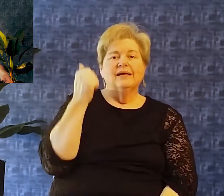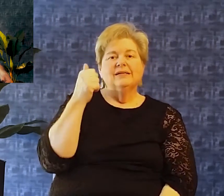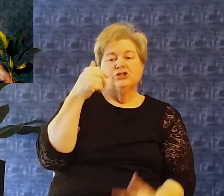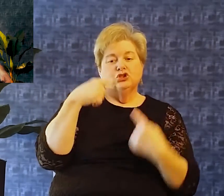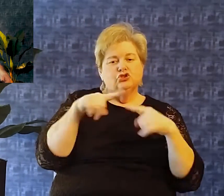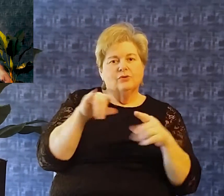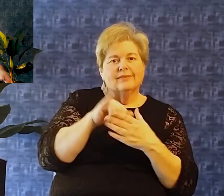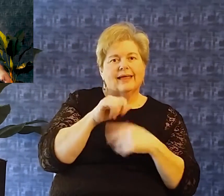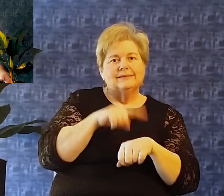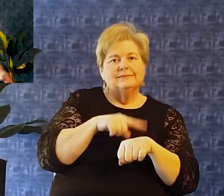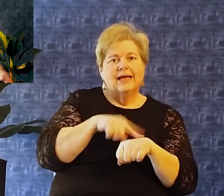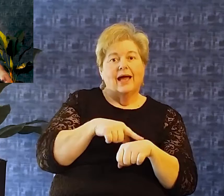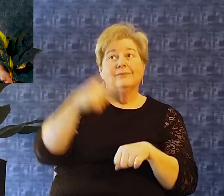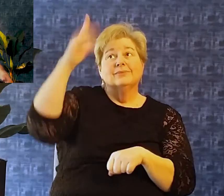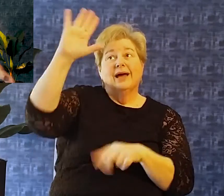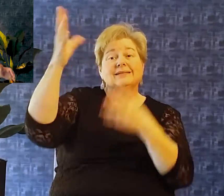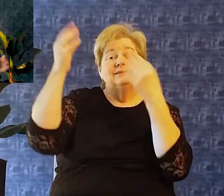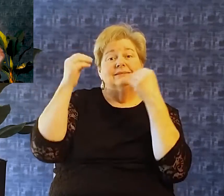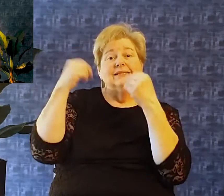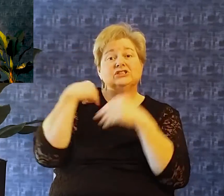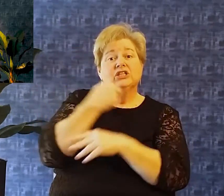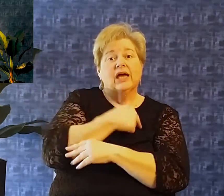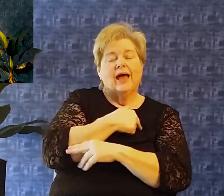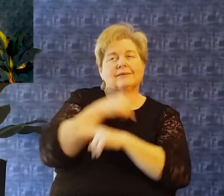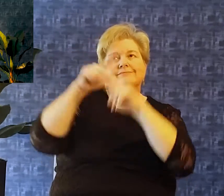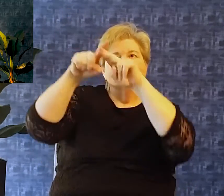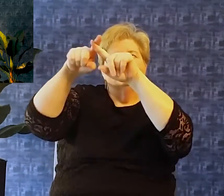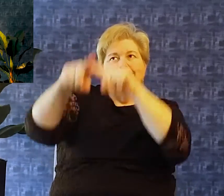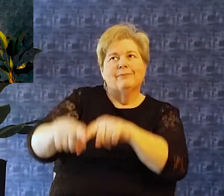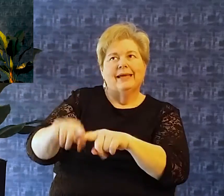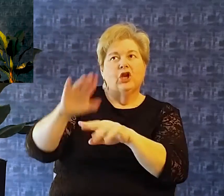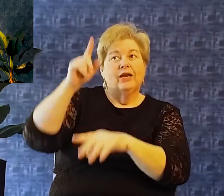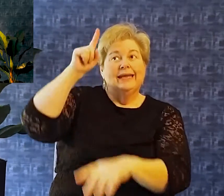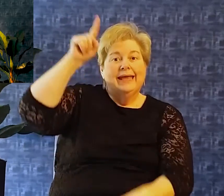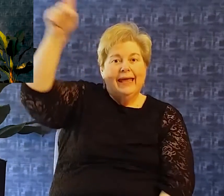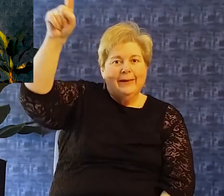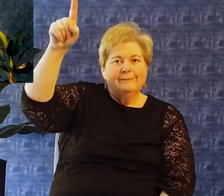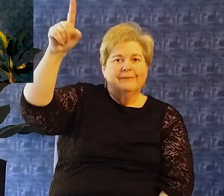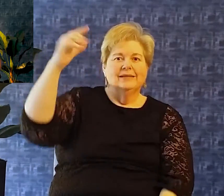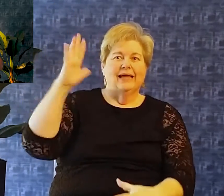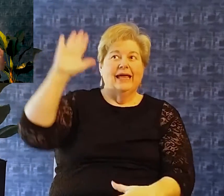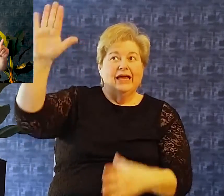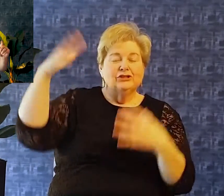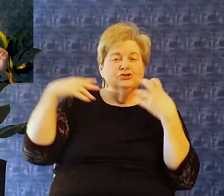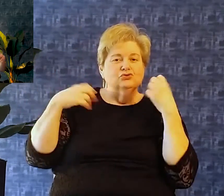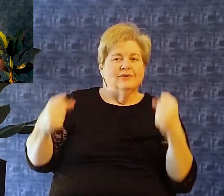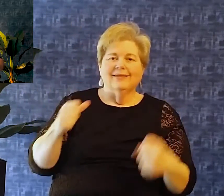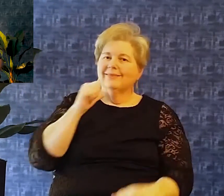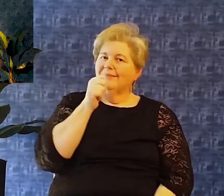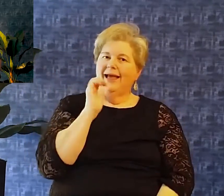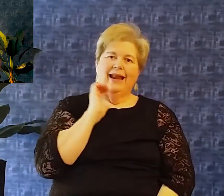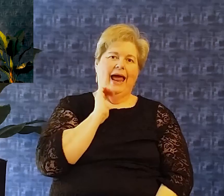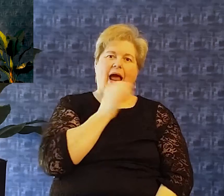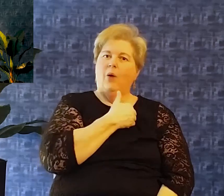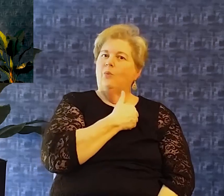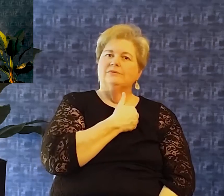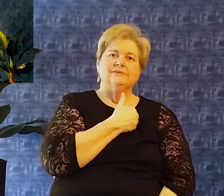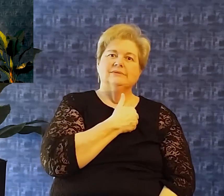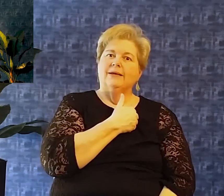Because in those moments One of the things he is teaching us Is to rely on his strength And not